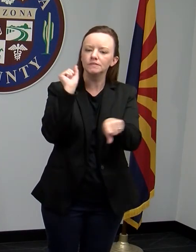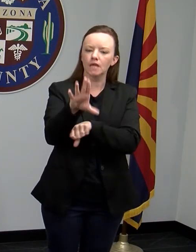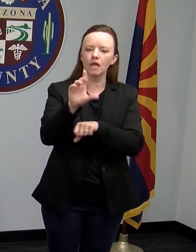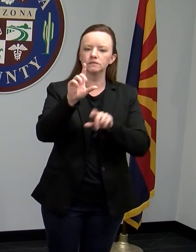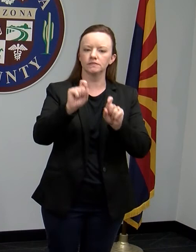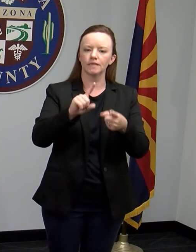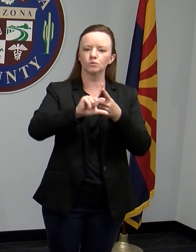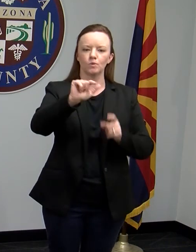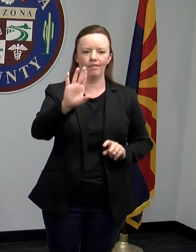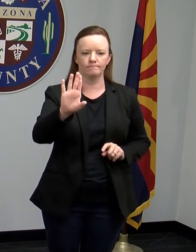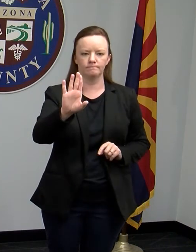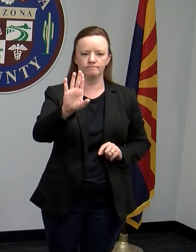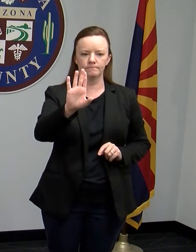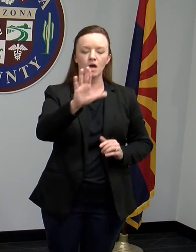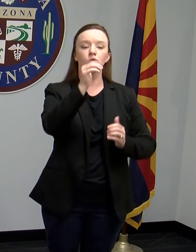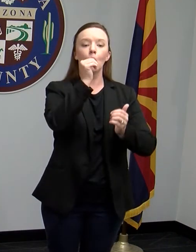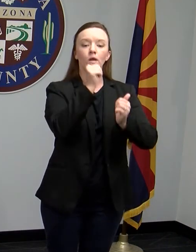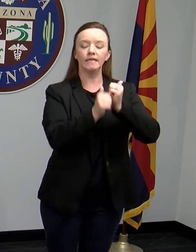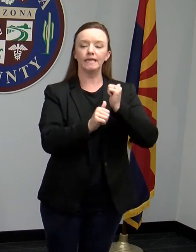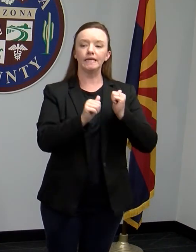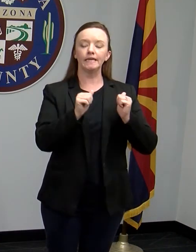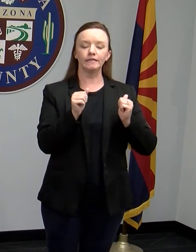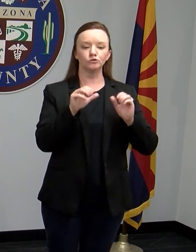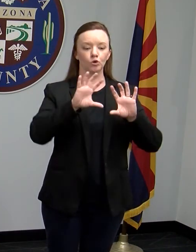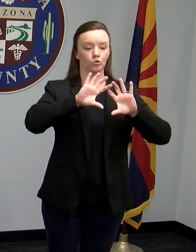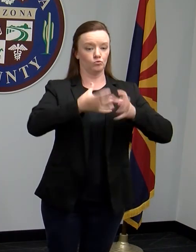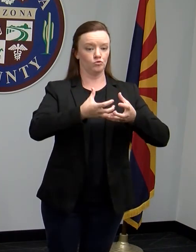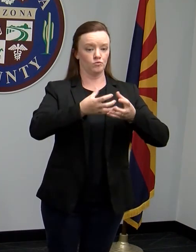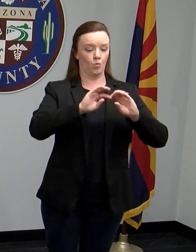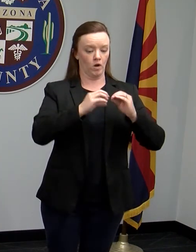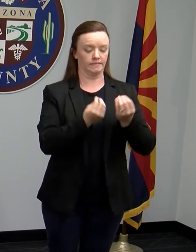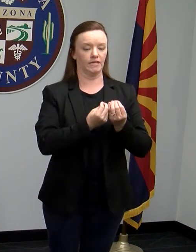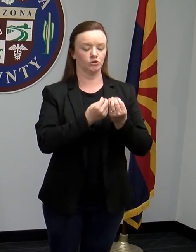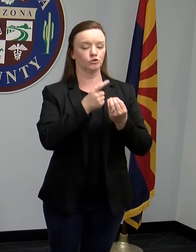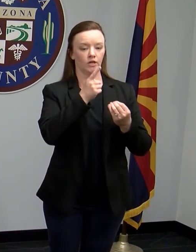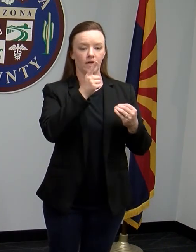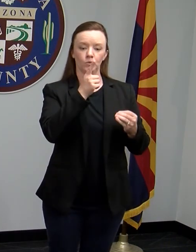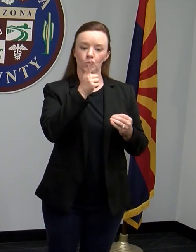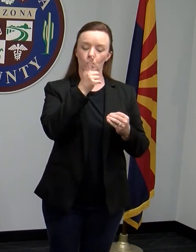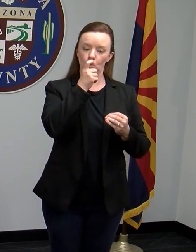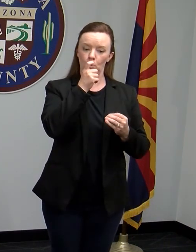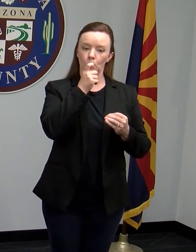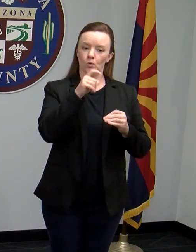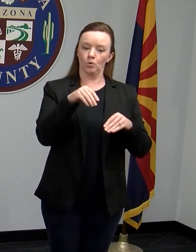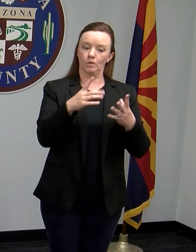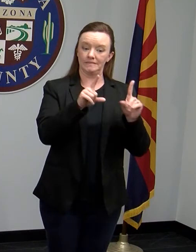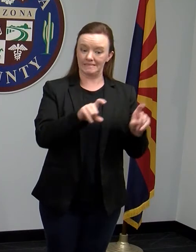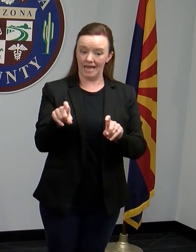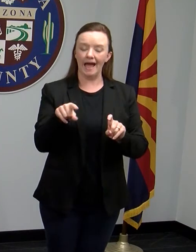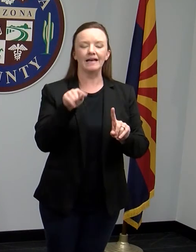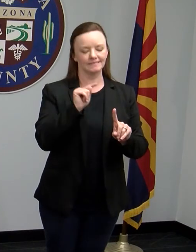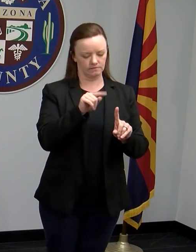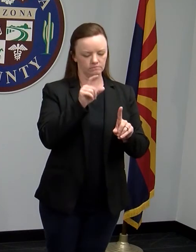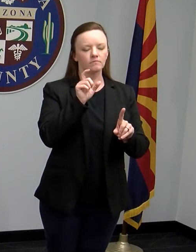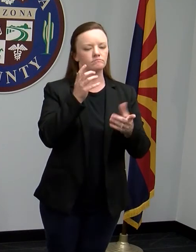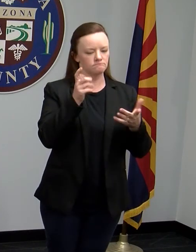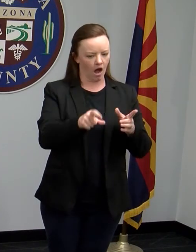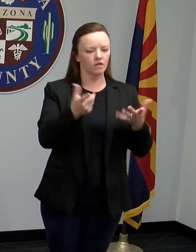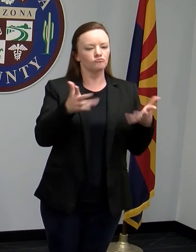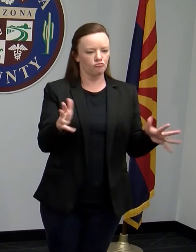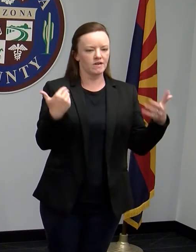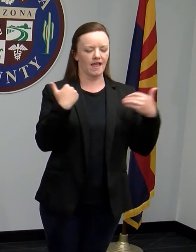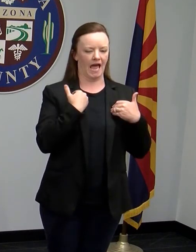So they are all able to provide those materials in order to participate in this effort. So I think